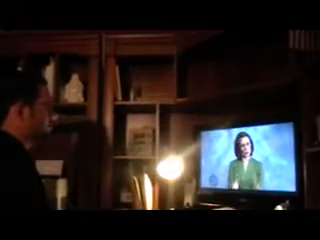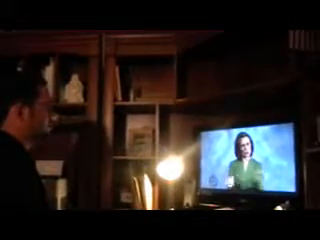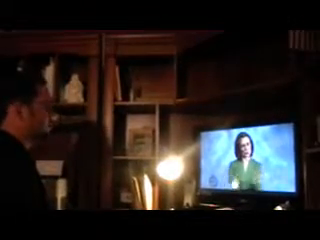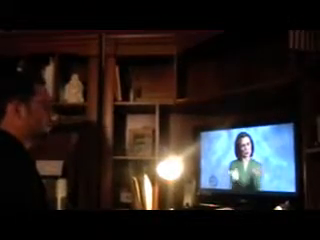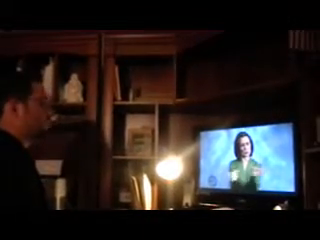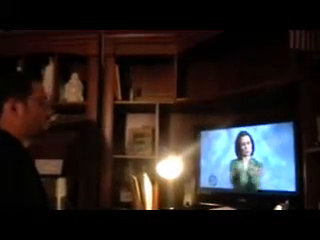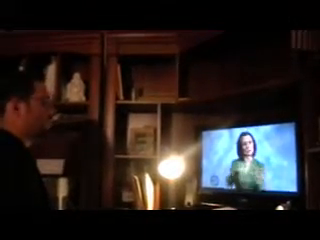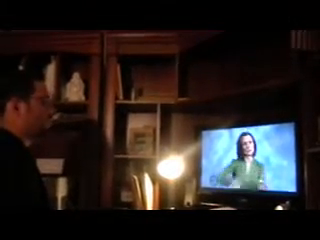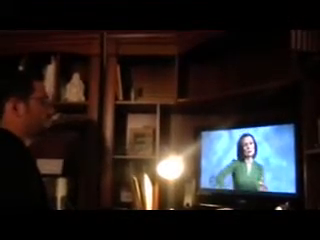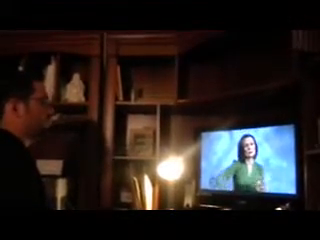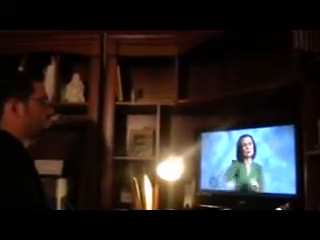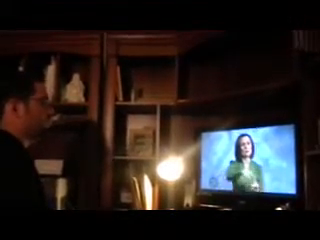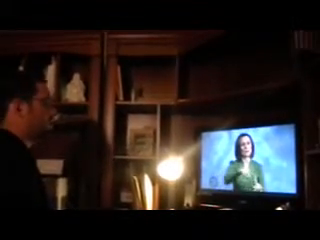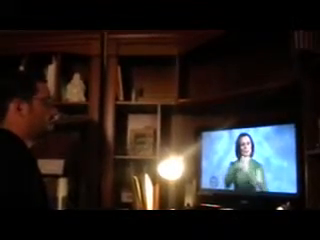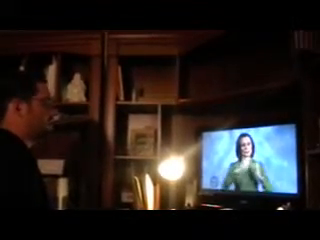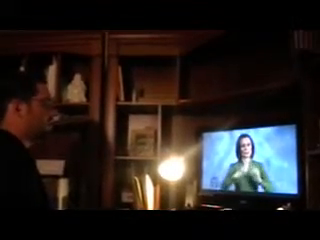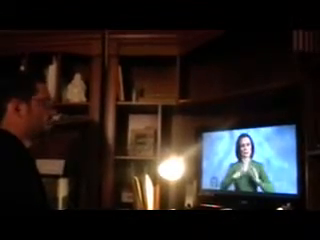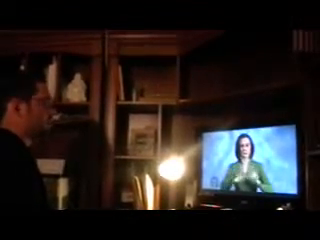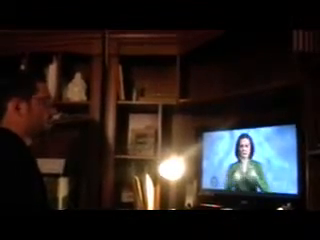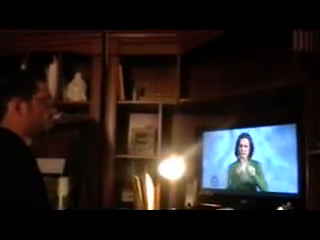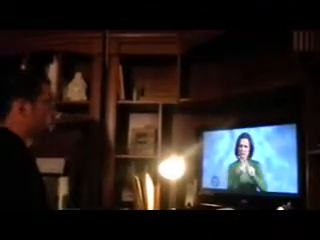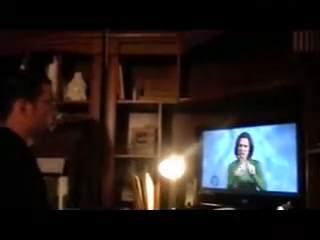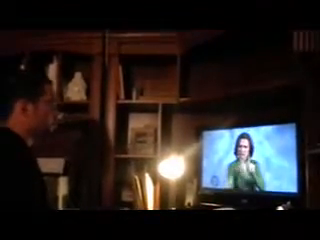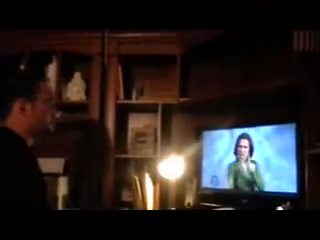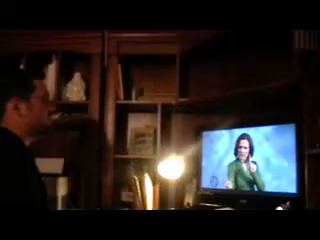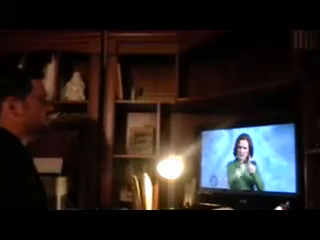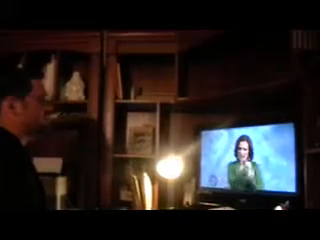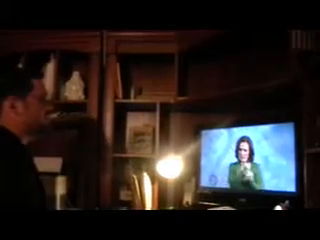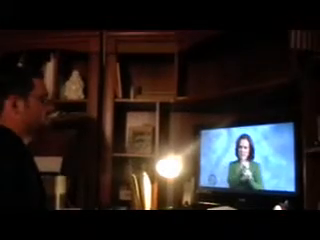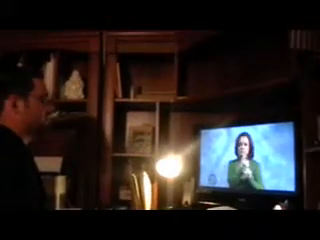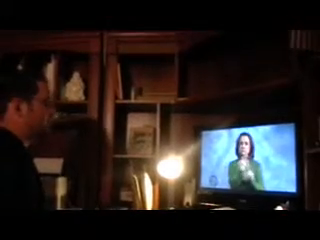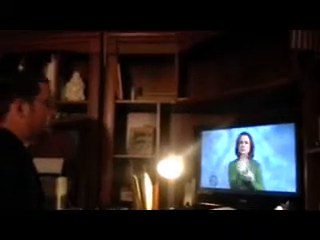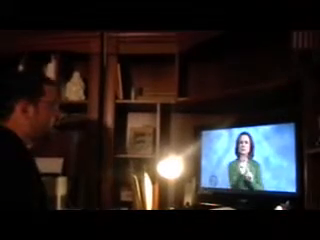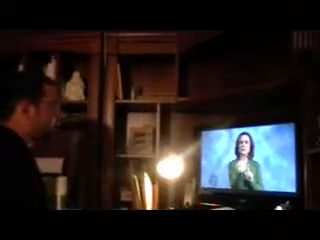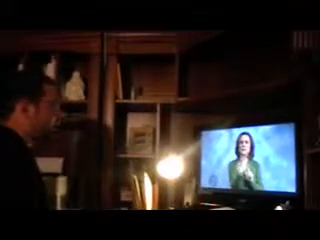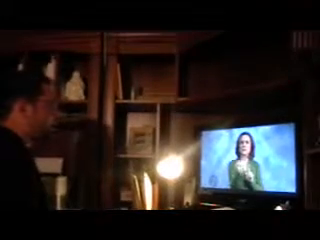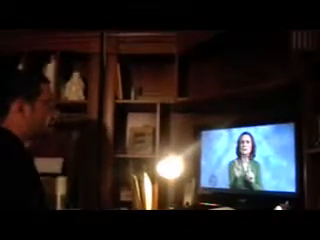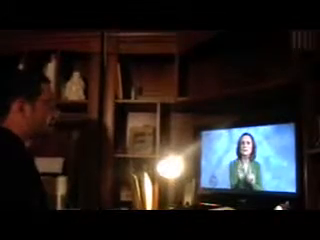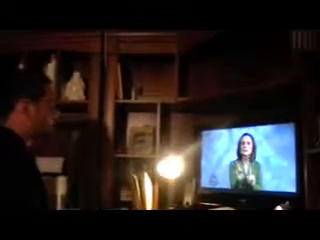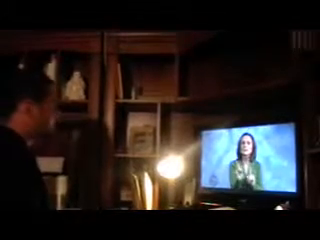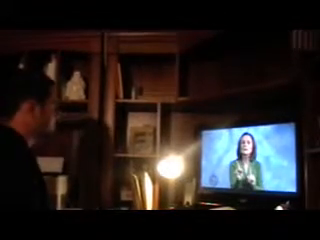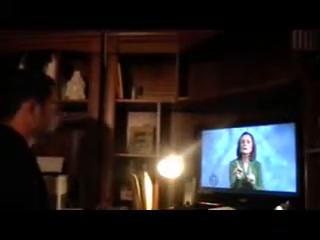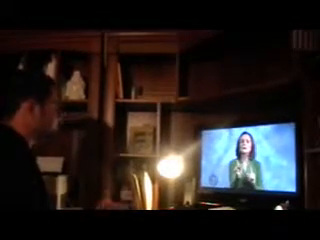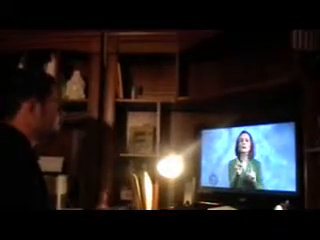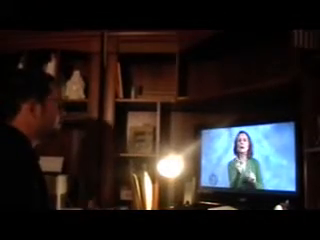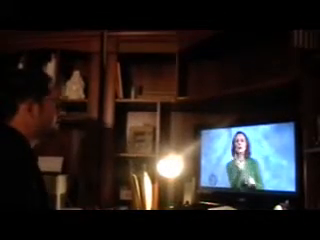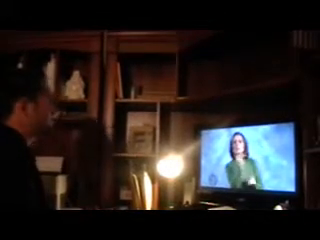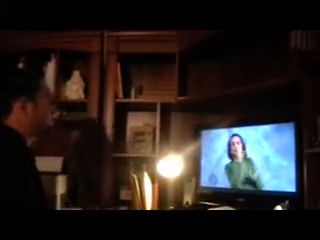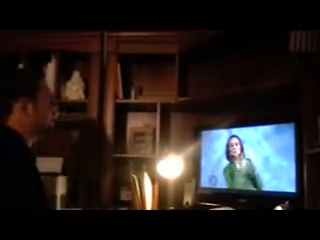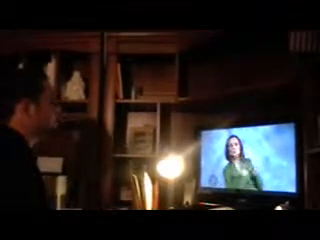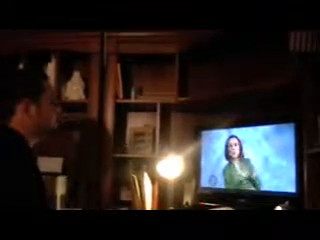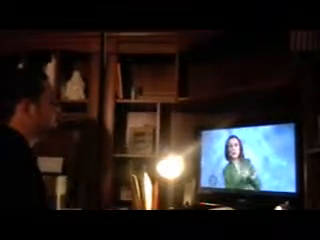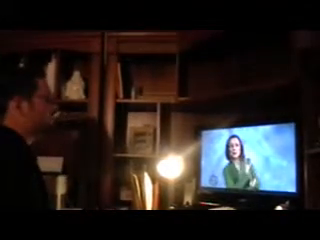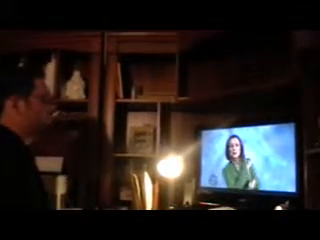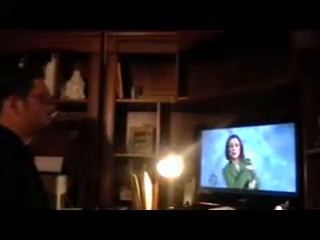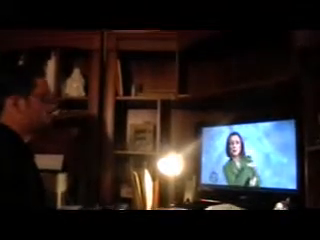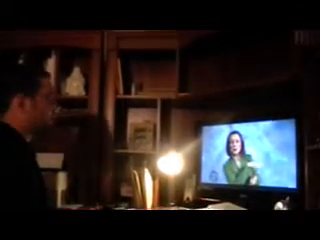So we strongly encourage consumers to first come ask, get their information from NAD, check out,